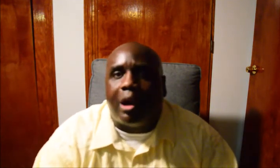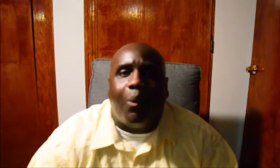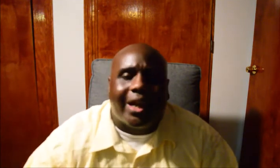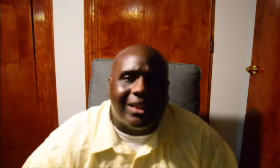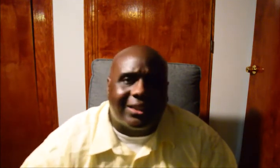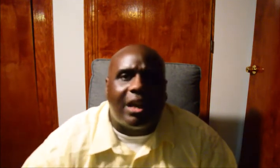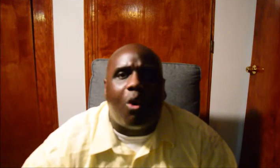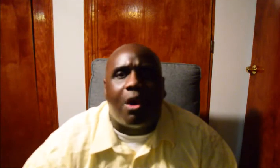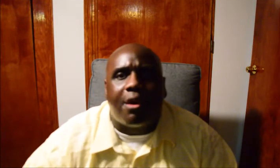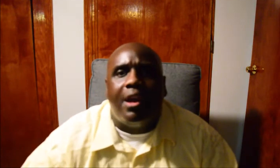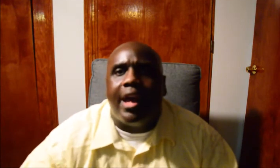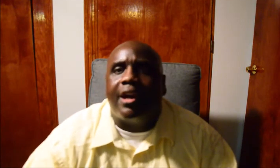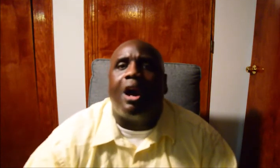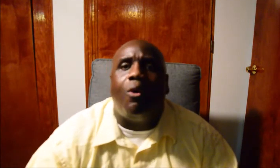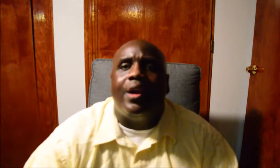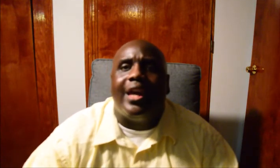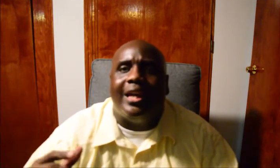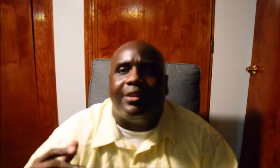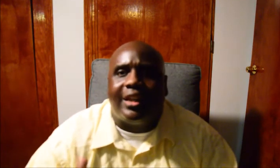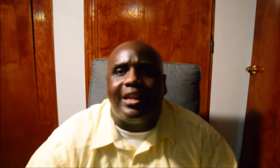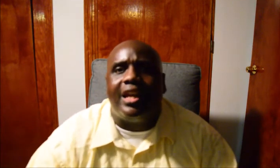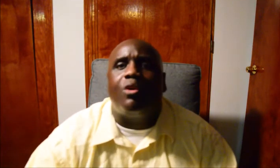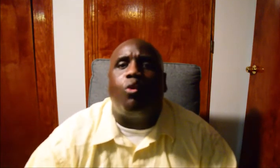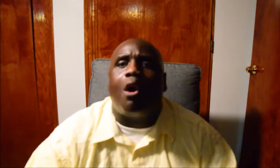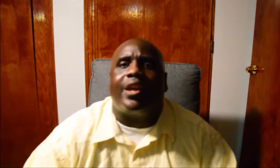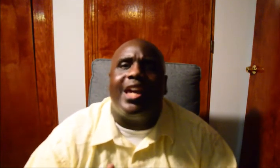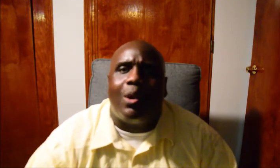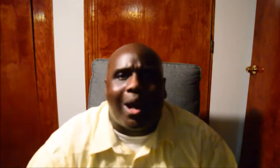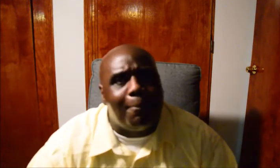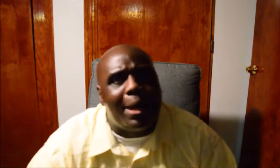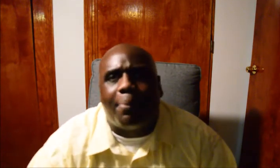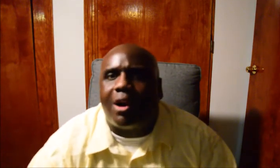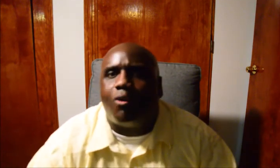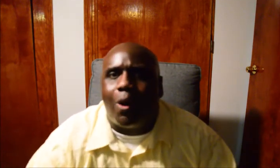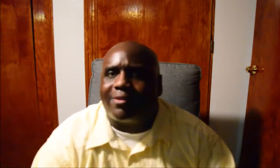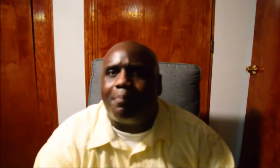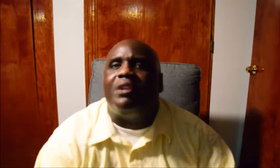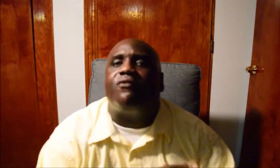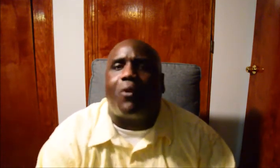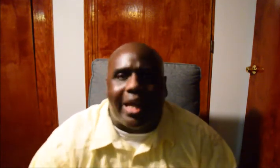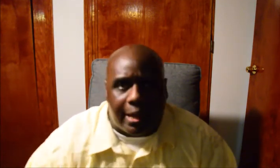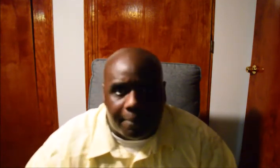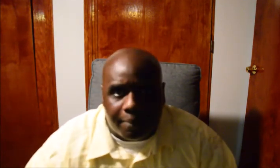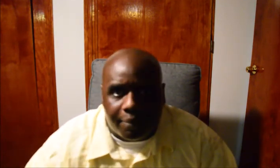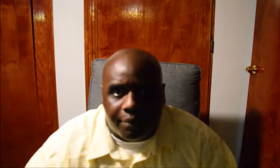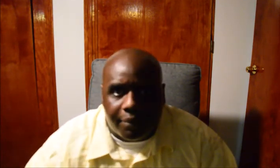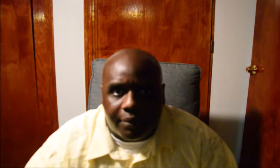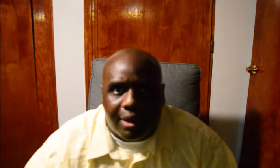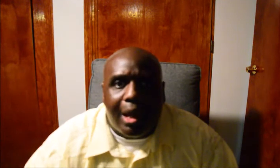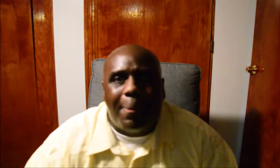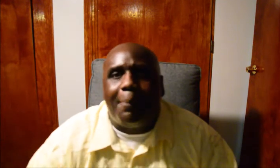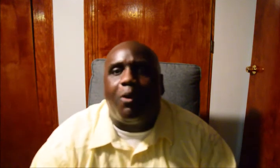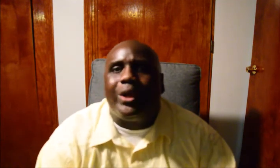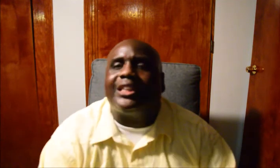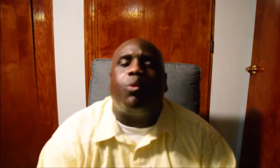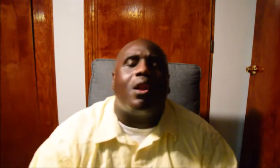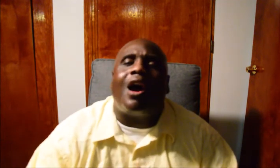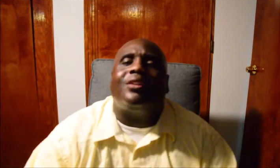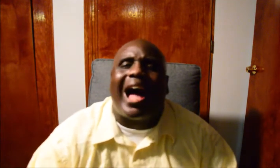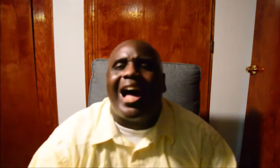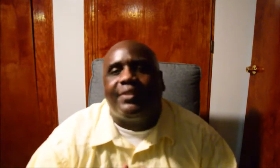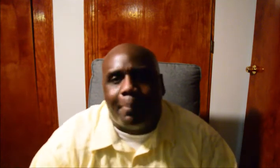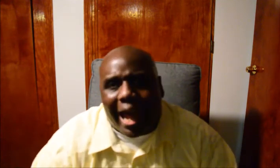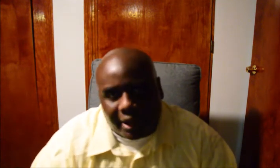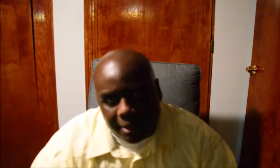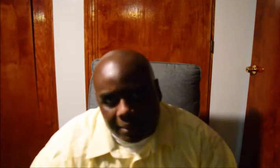go against that order and go and get in the water anyway. People want to be free. People, we just want